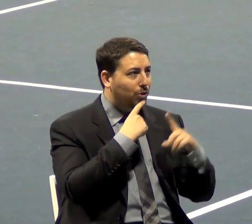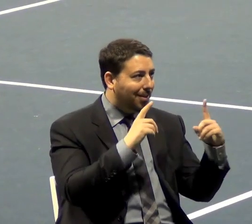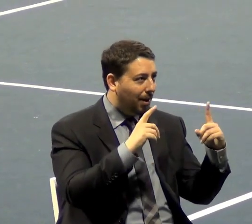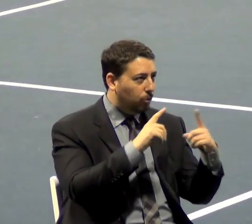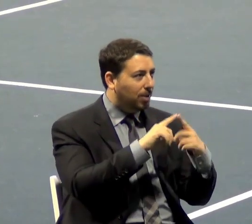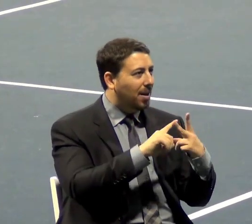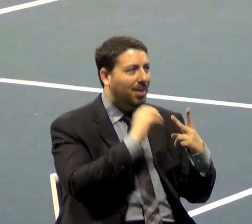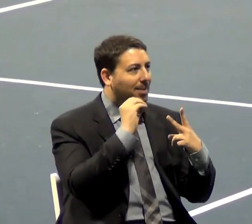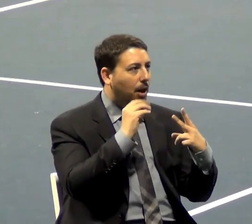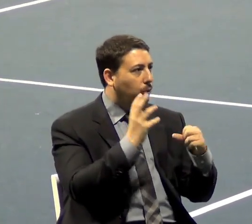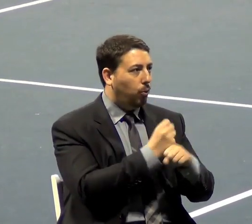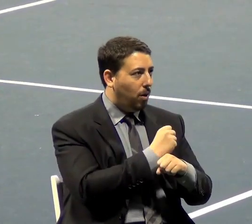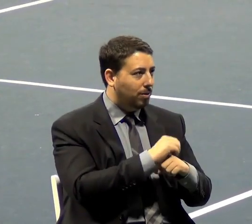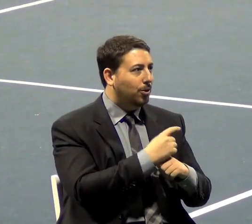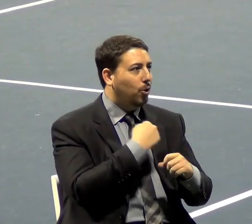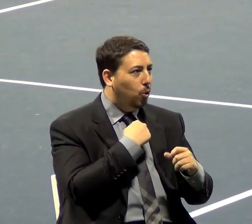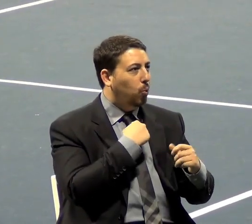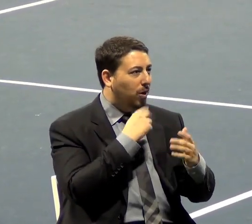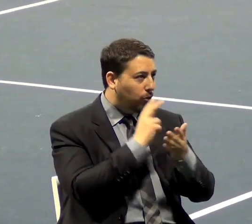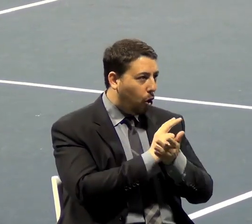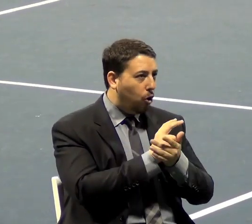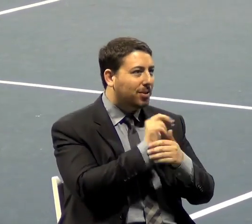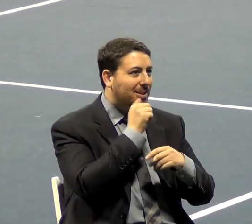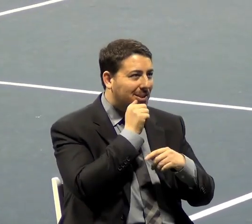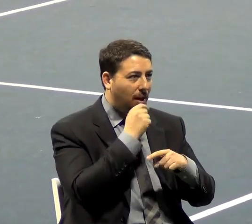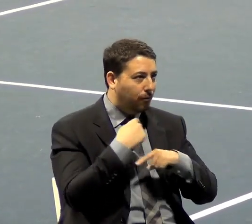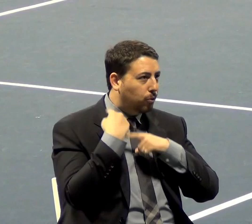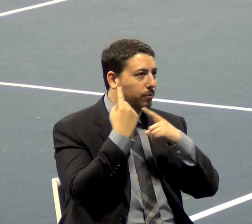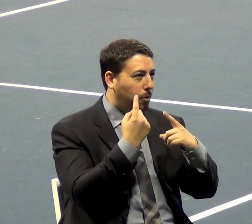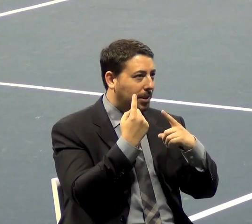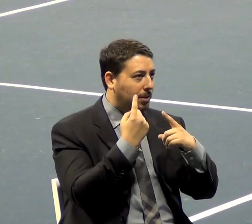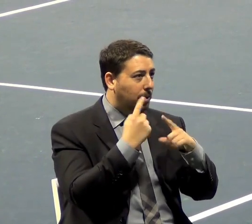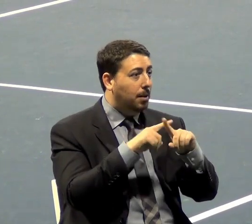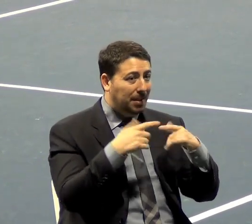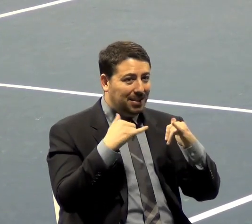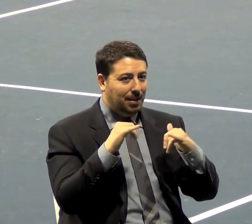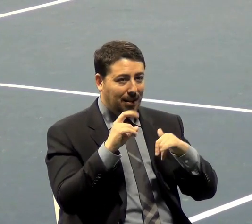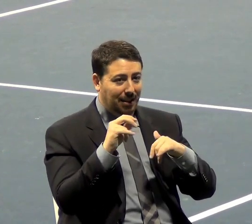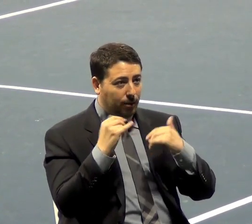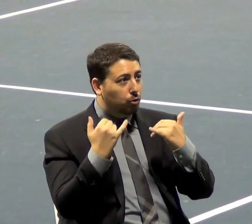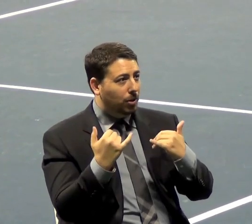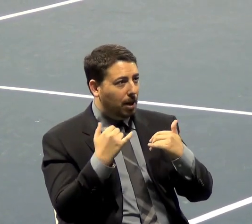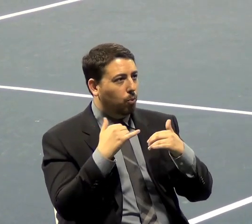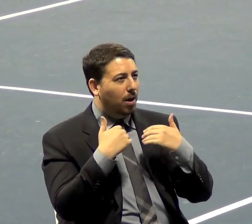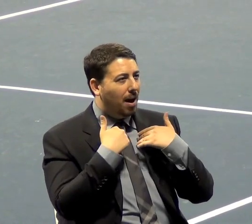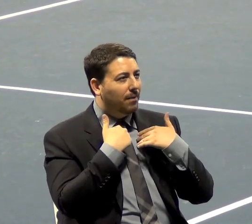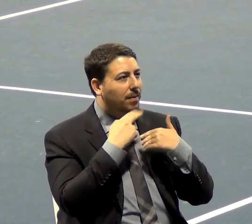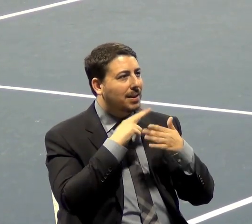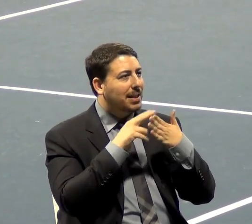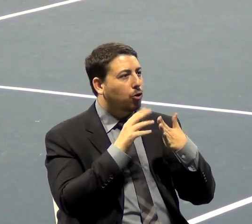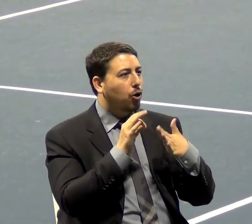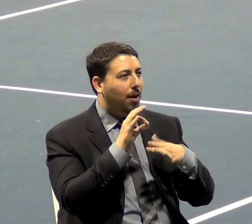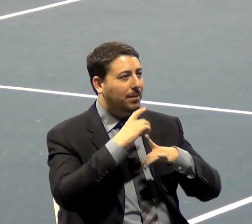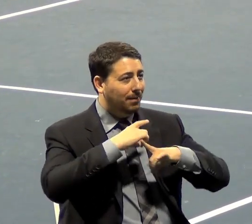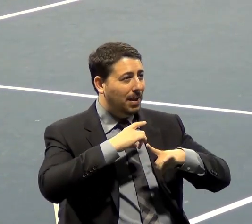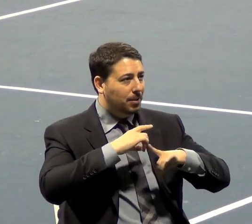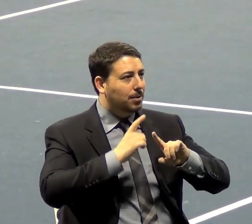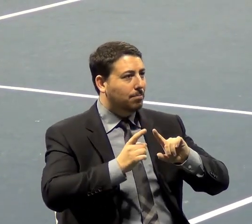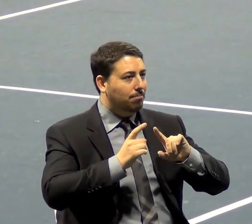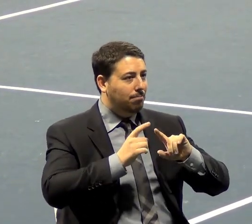And we have lost and suffered from it. And yet, even today, we have the Secretary of Defense going before the committee, and they say, well, where do you